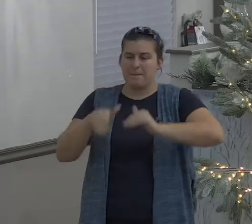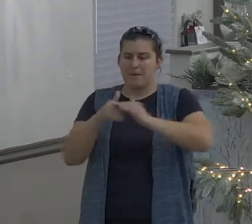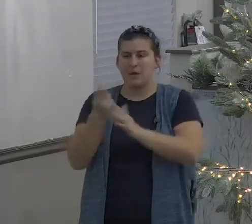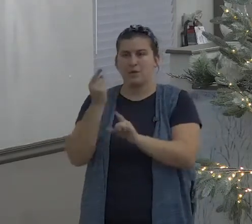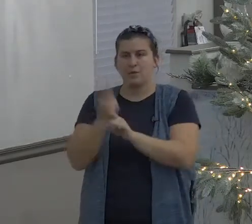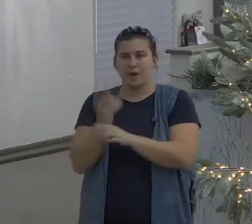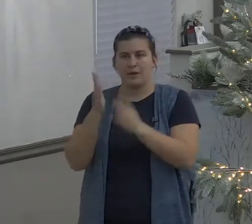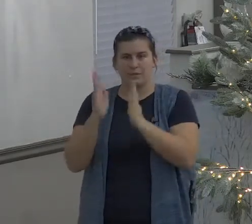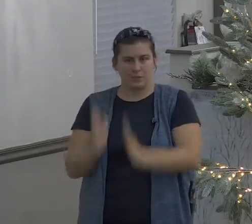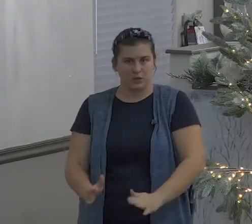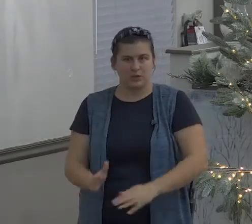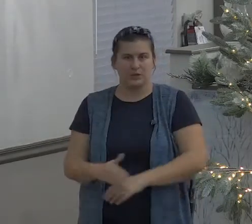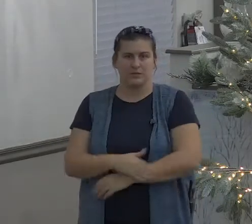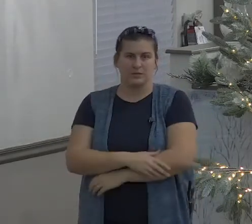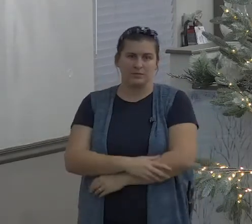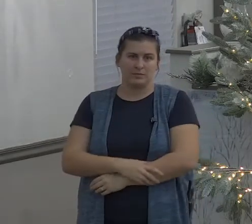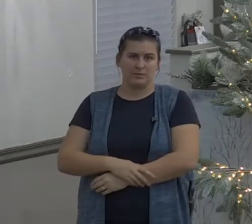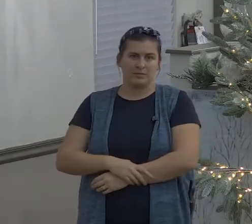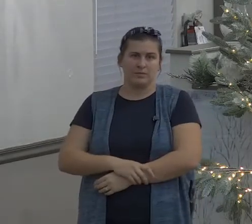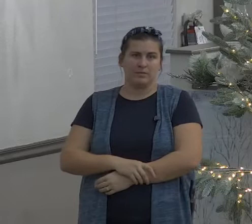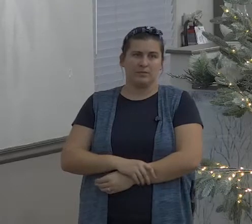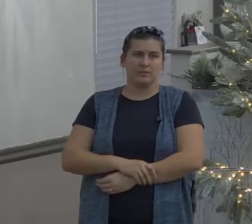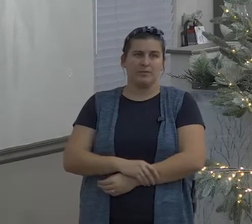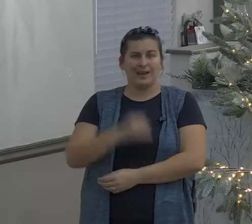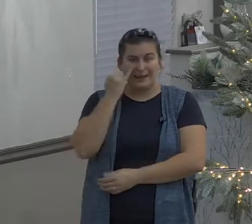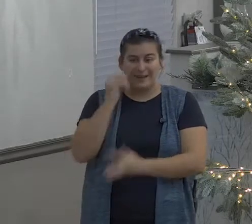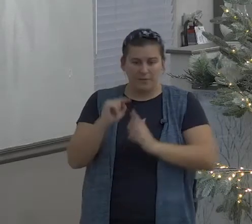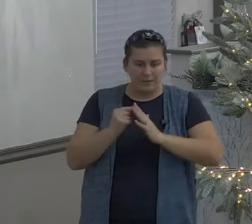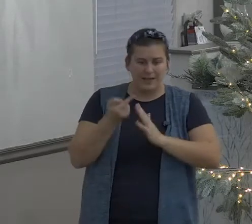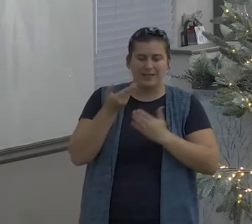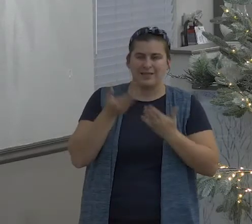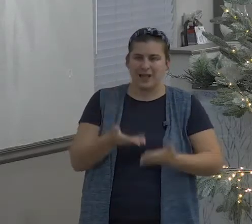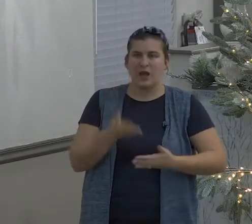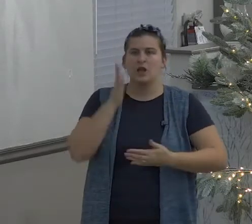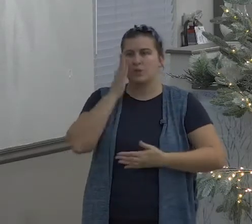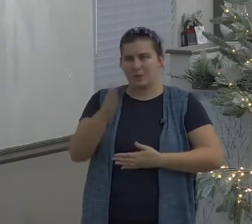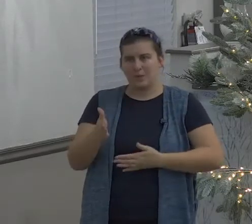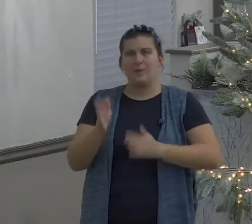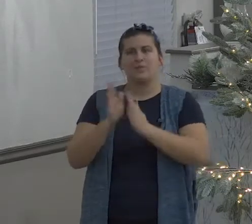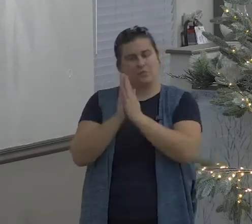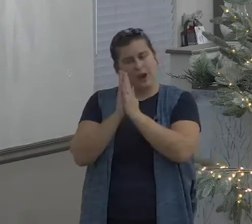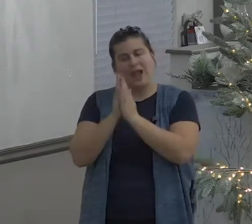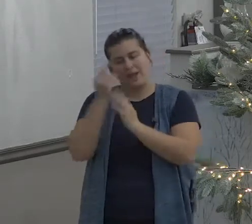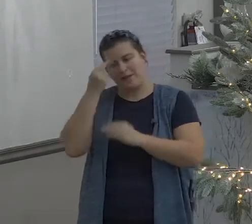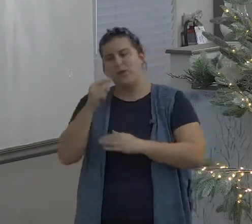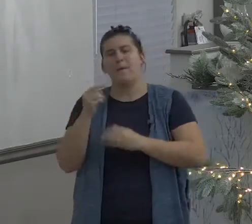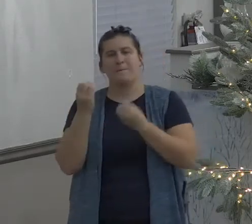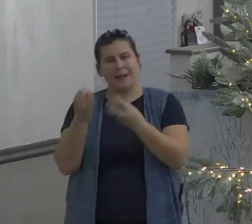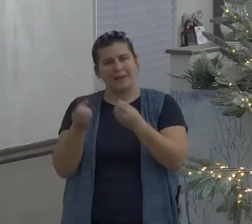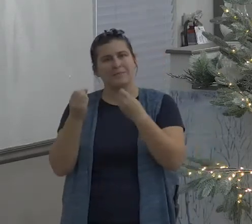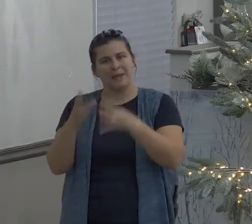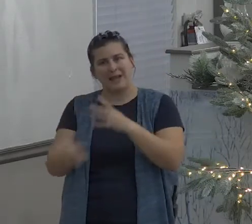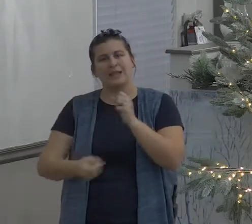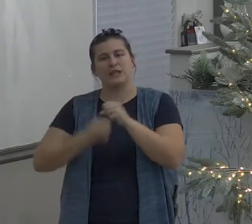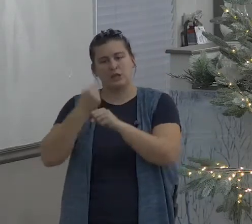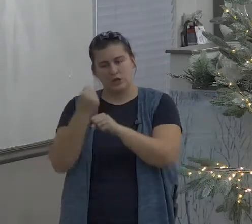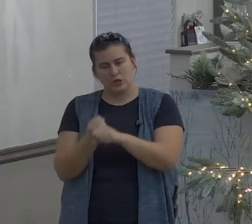this second booboo's in diapers great start praying that he marries the right person